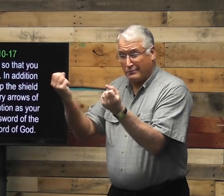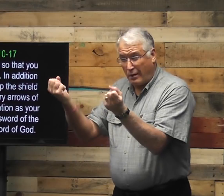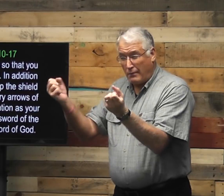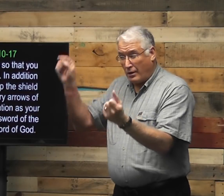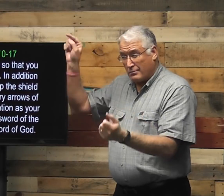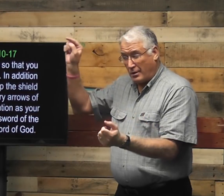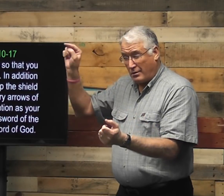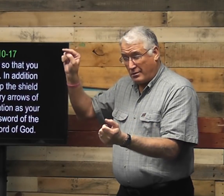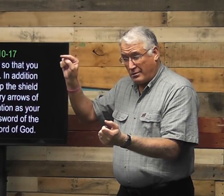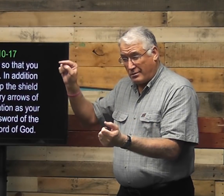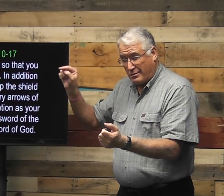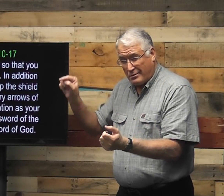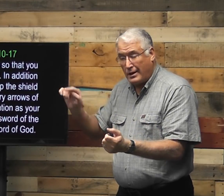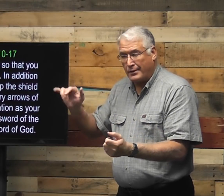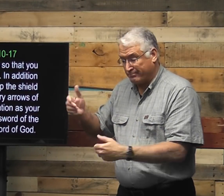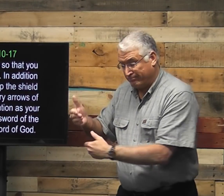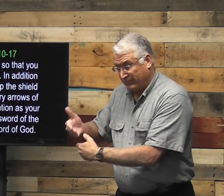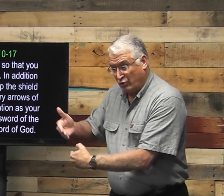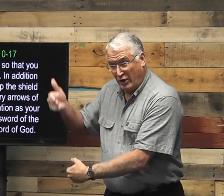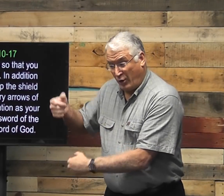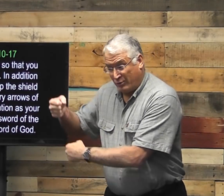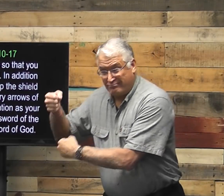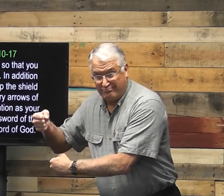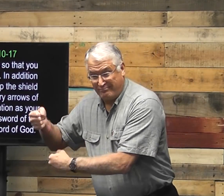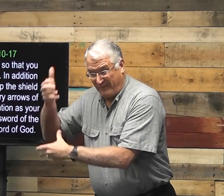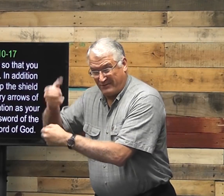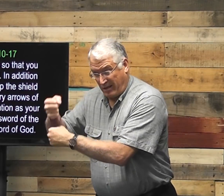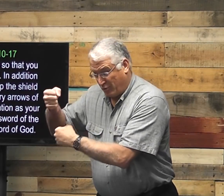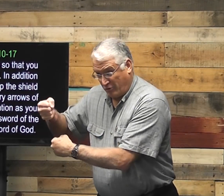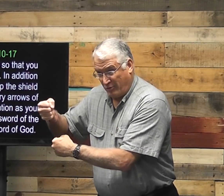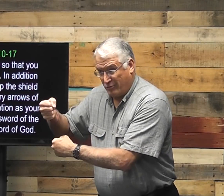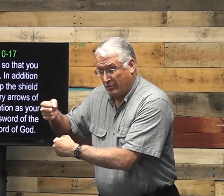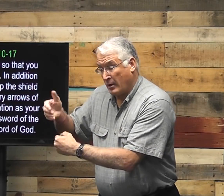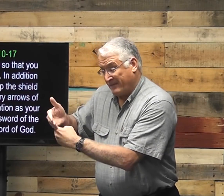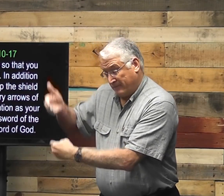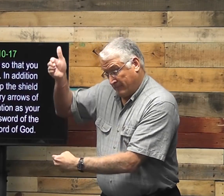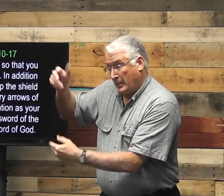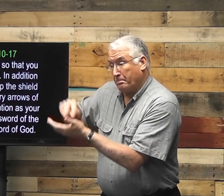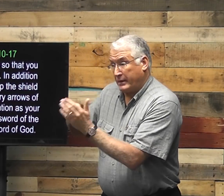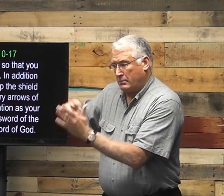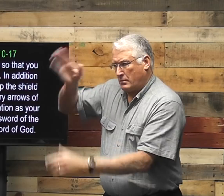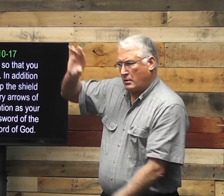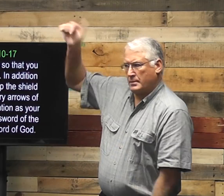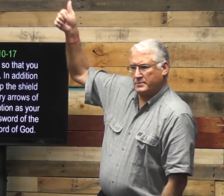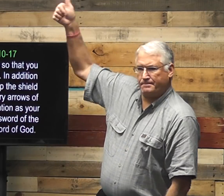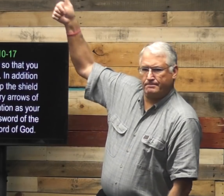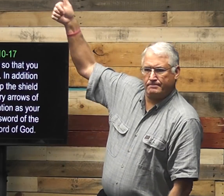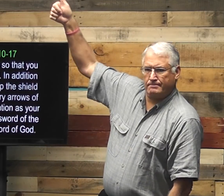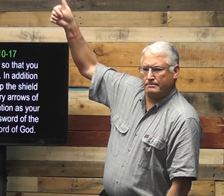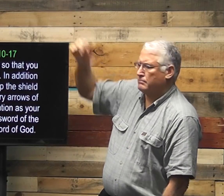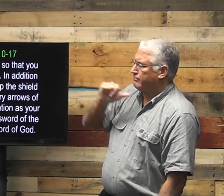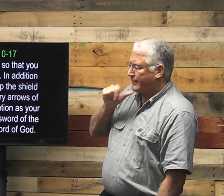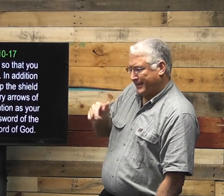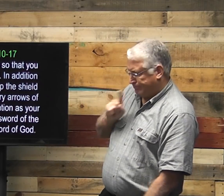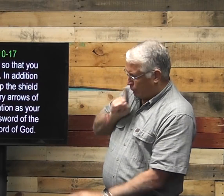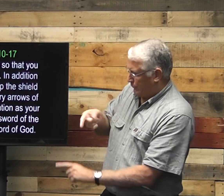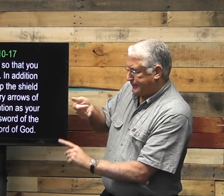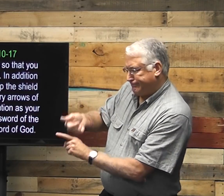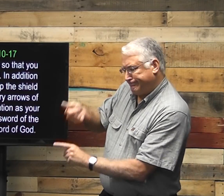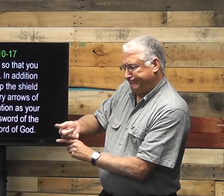it's interesting. You know, I signed all these scriptures talking about the shield of faith, meaning God himself. It's